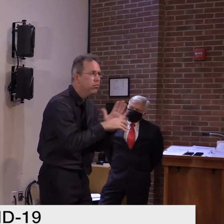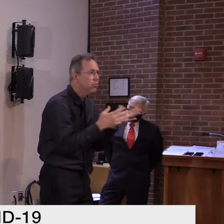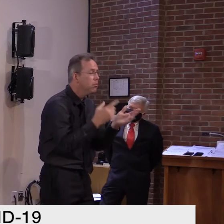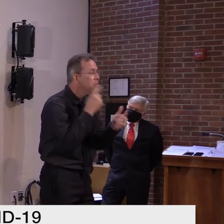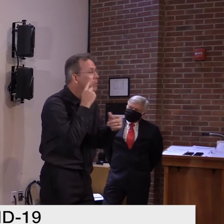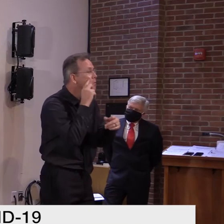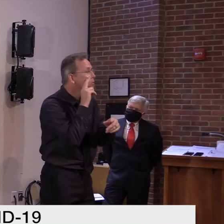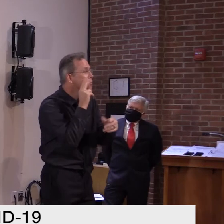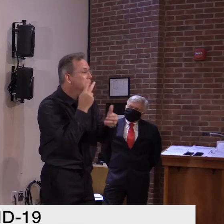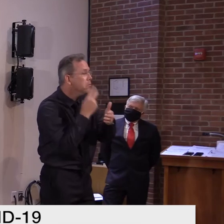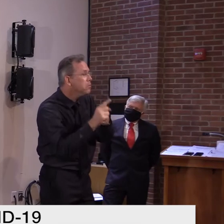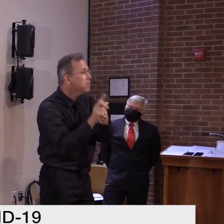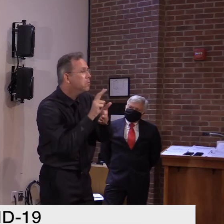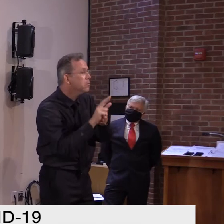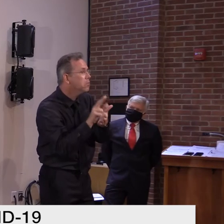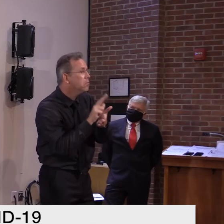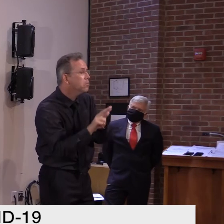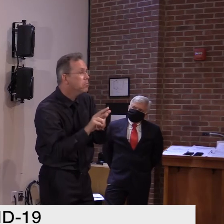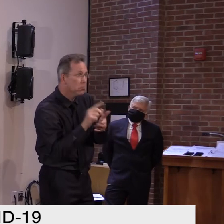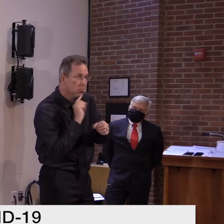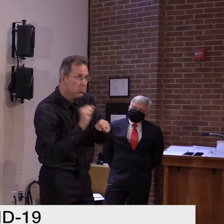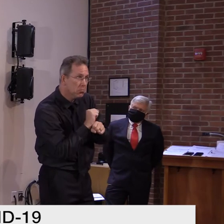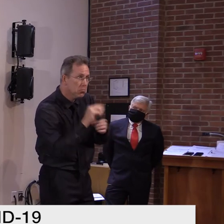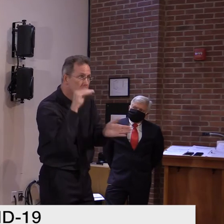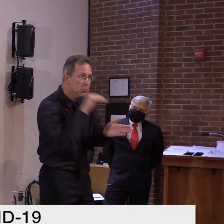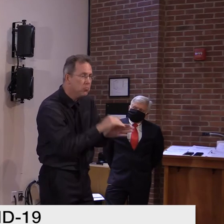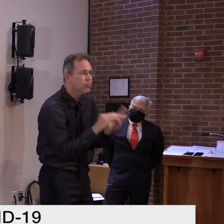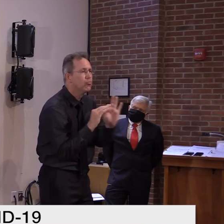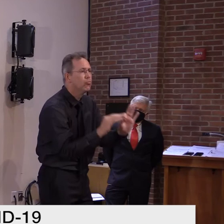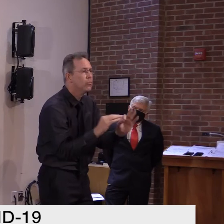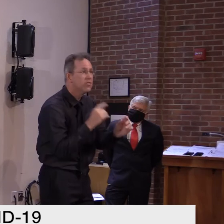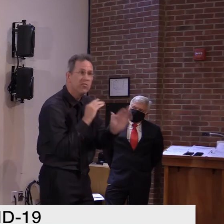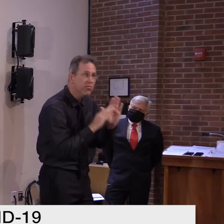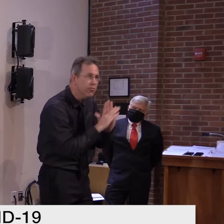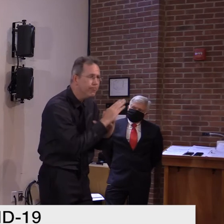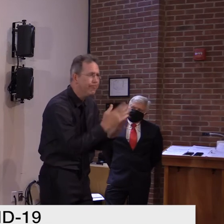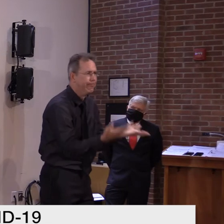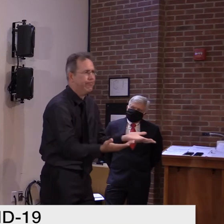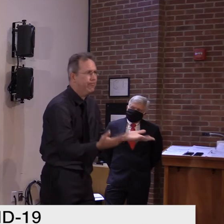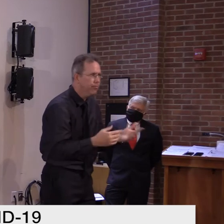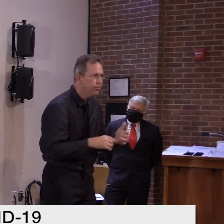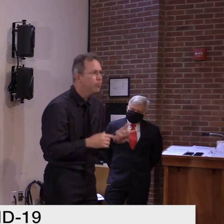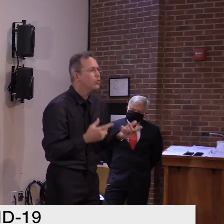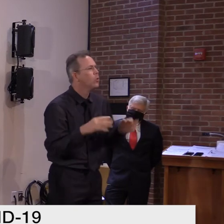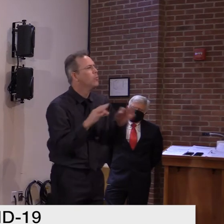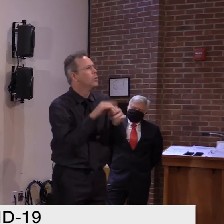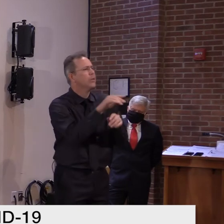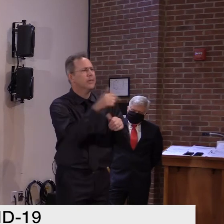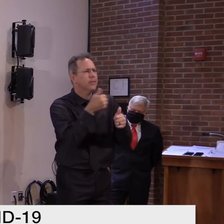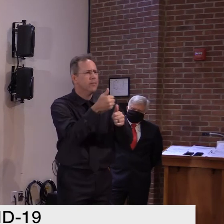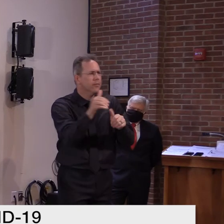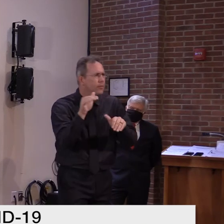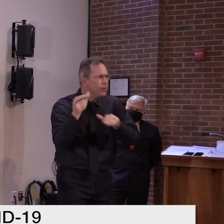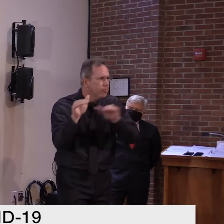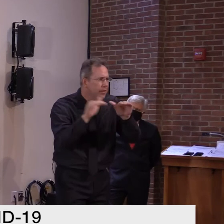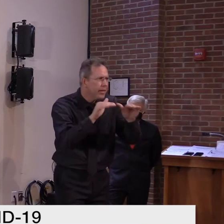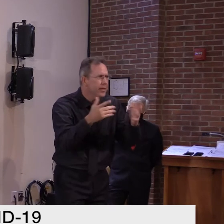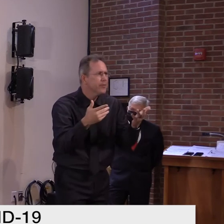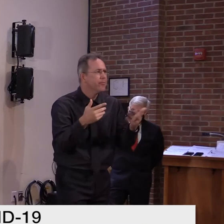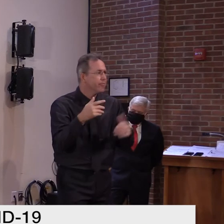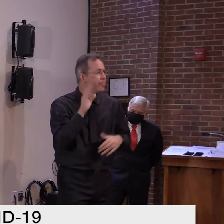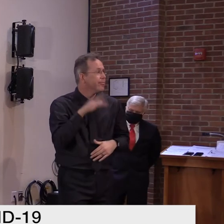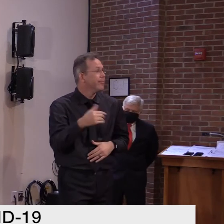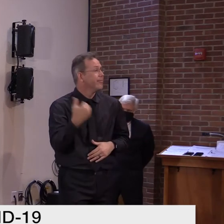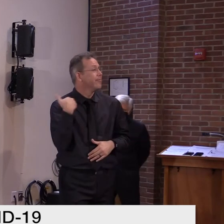the kind of impact that you'd want to see. But I do want to remind people that we did see that back in March and April. Uh,